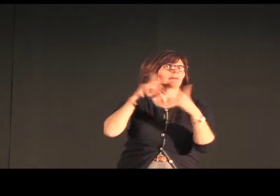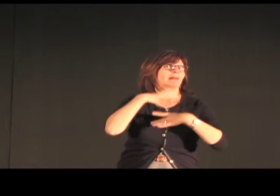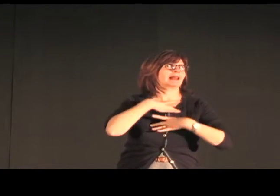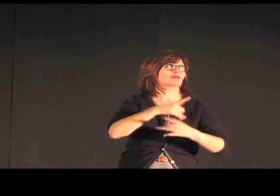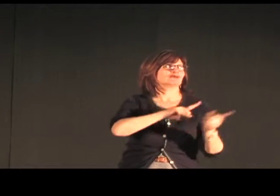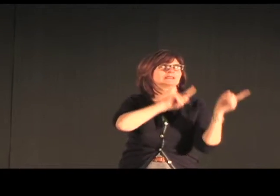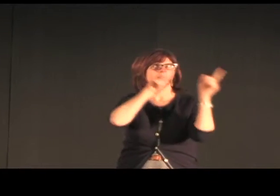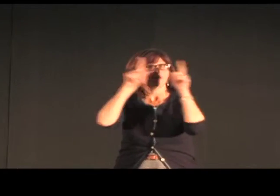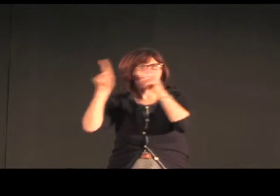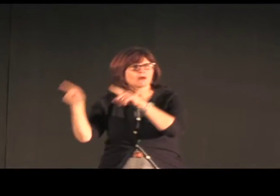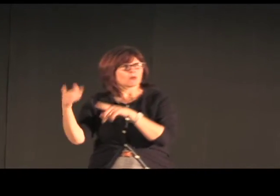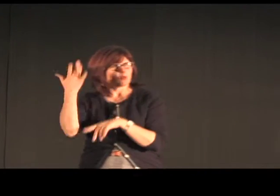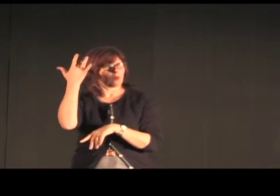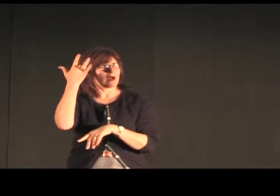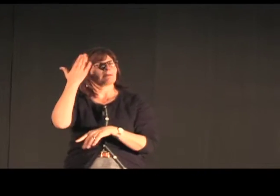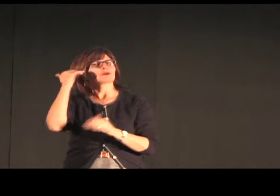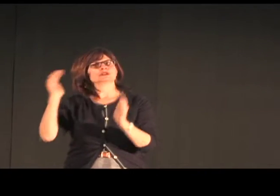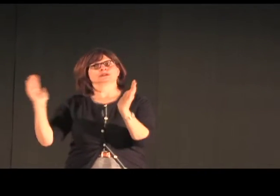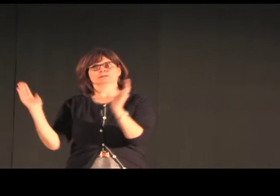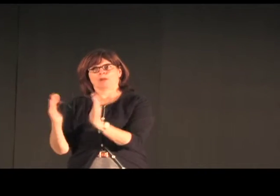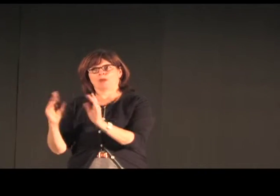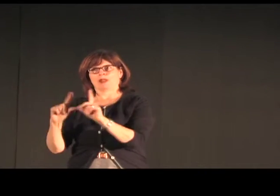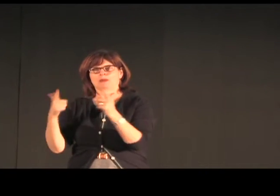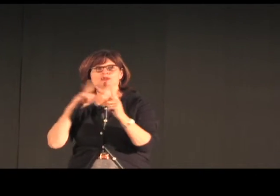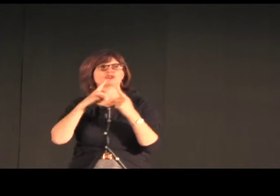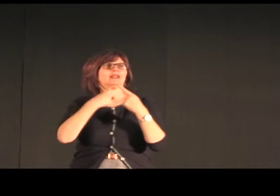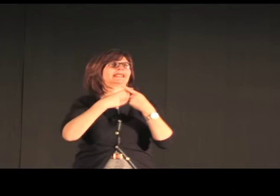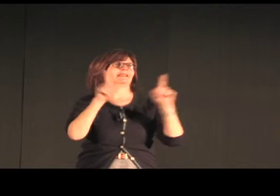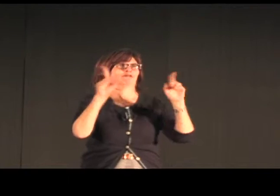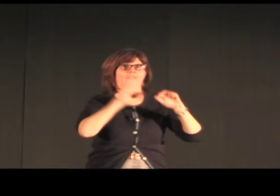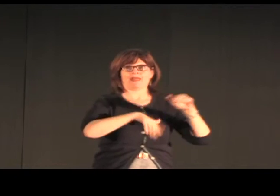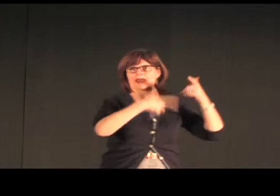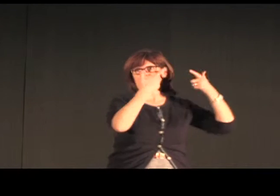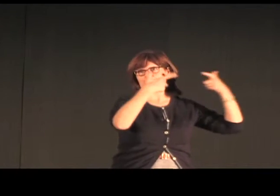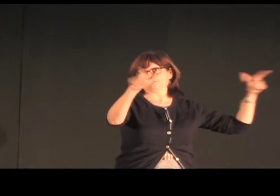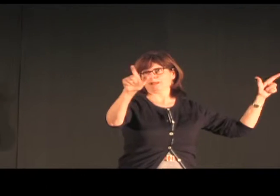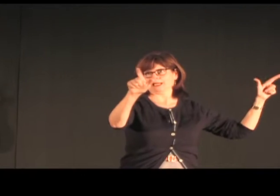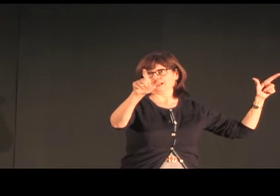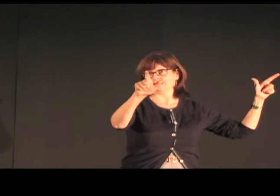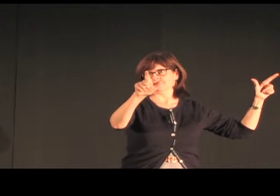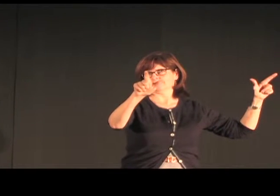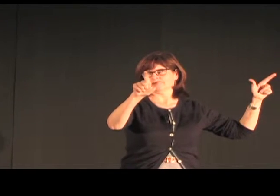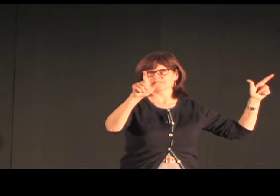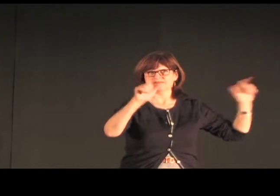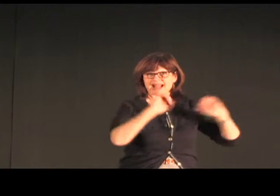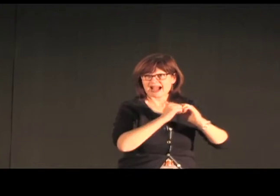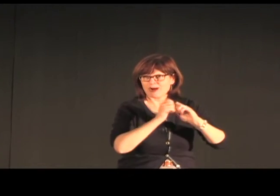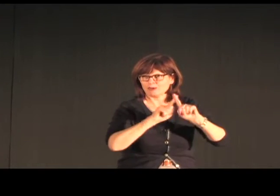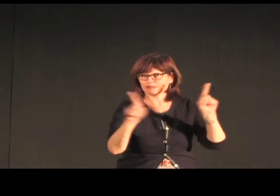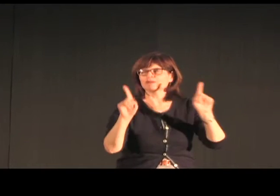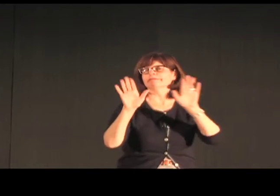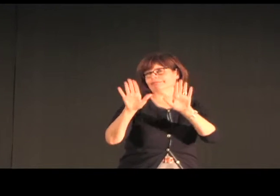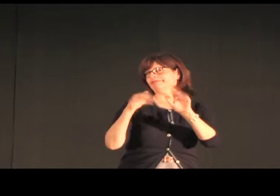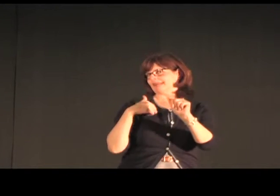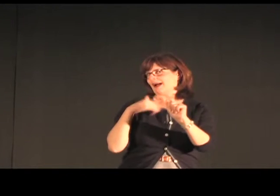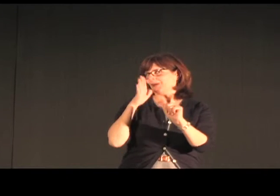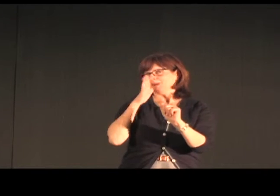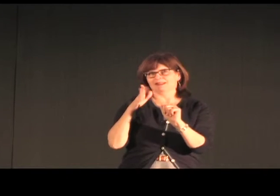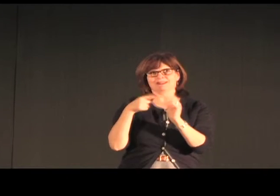So instead of seeing those as not having much to teach us, research is now directing itself